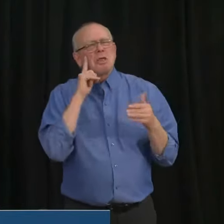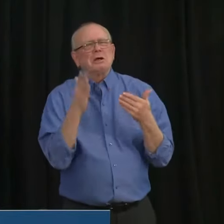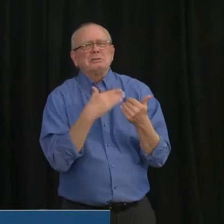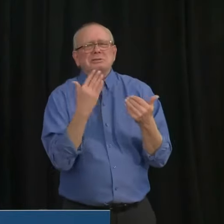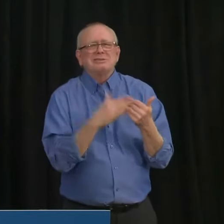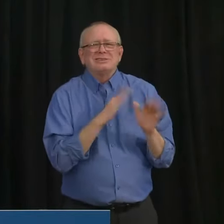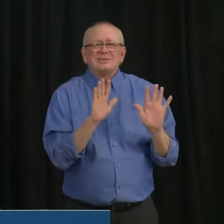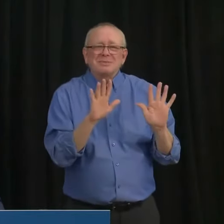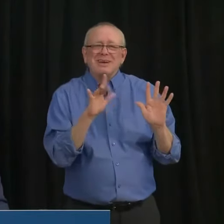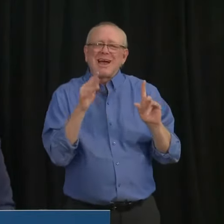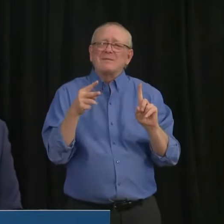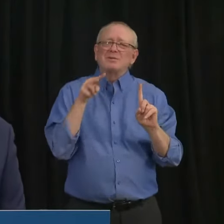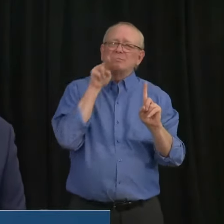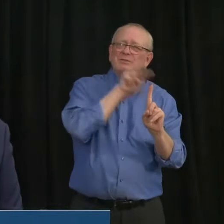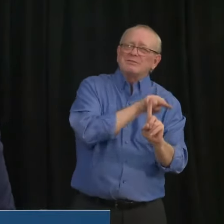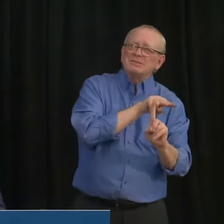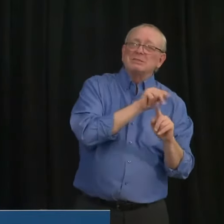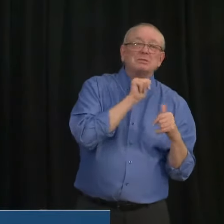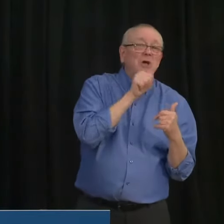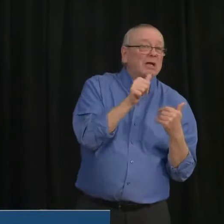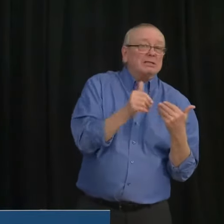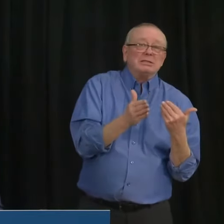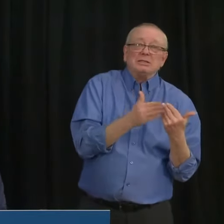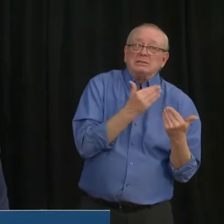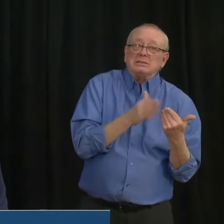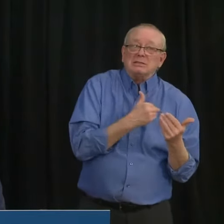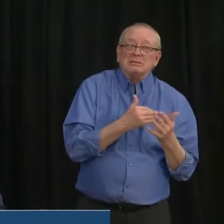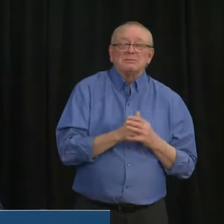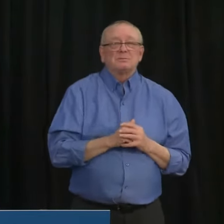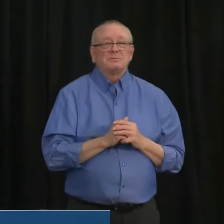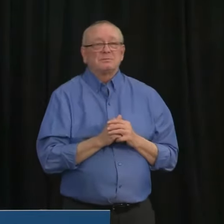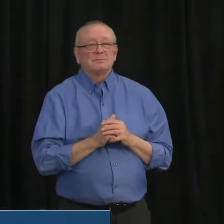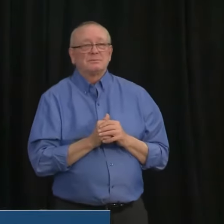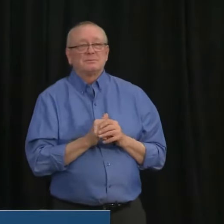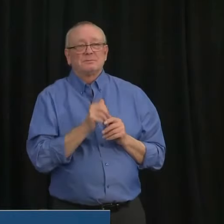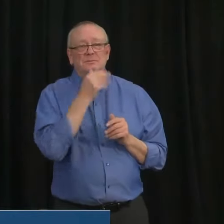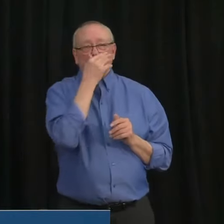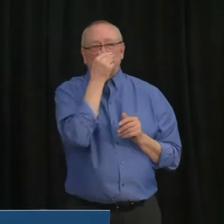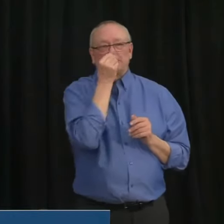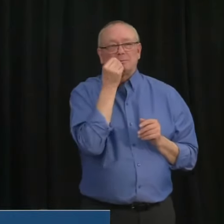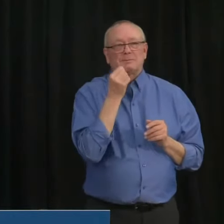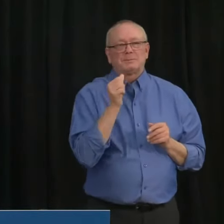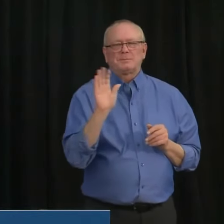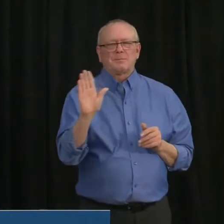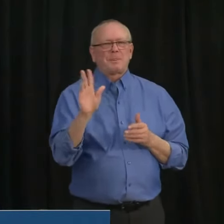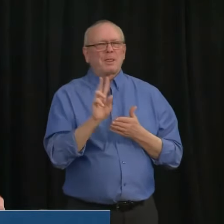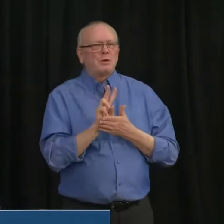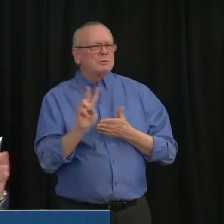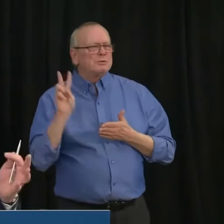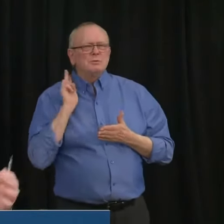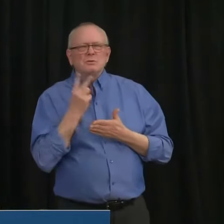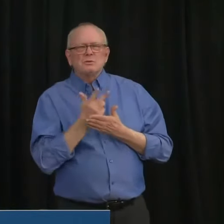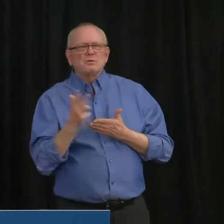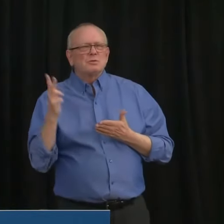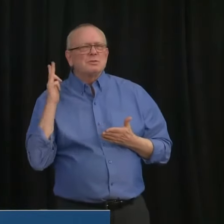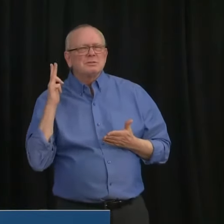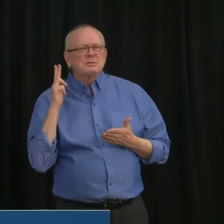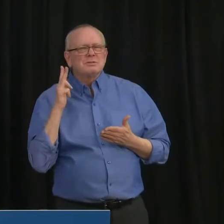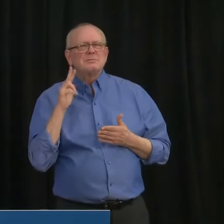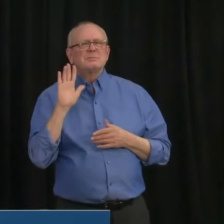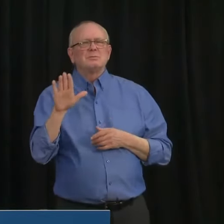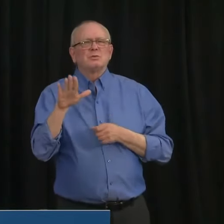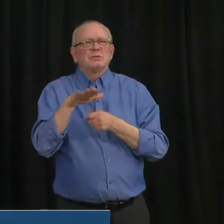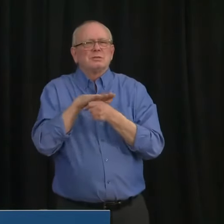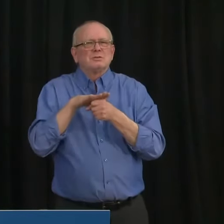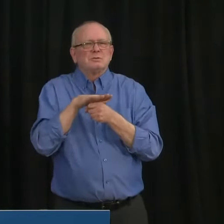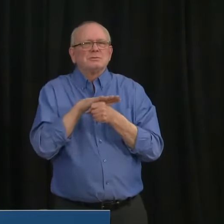But, you know, I can tell you, a couple of weeks ago, I was in my constituency at a kind of, uh, little, uh, food